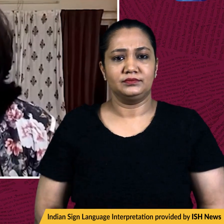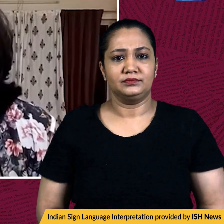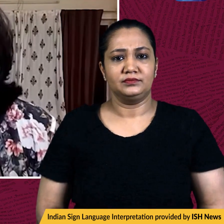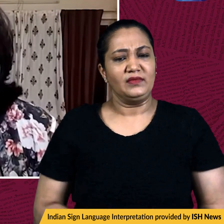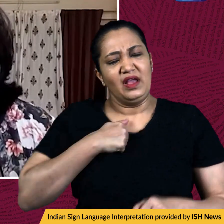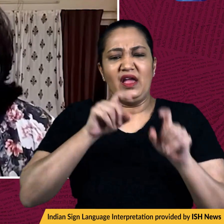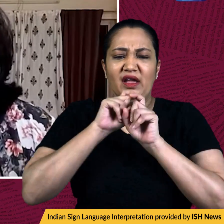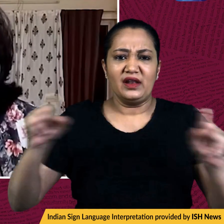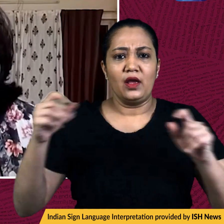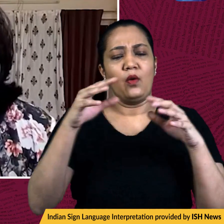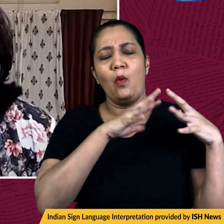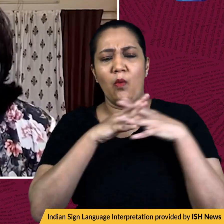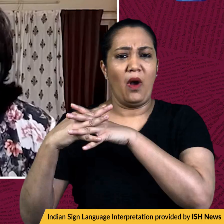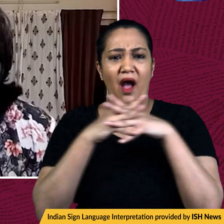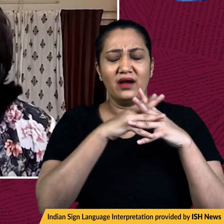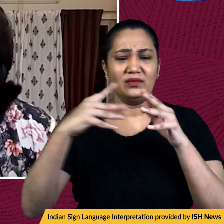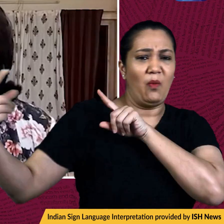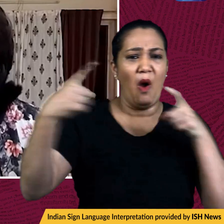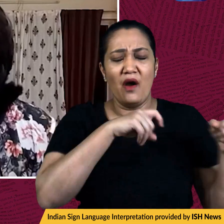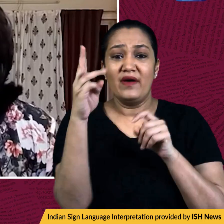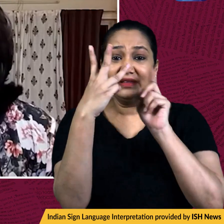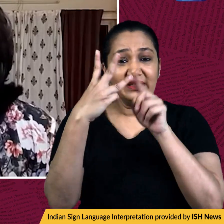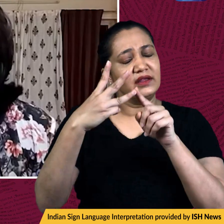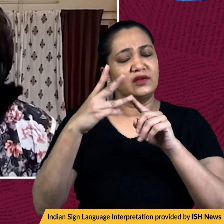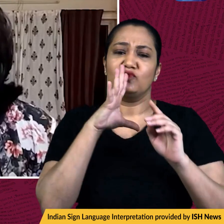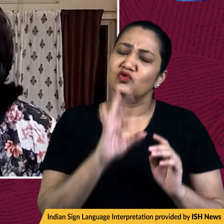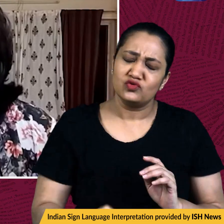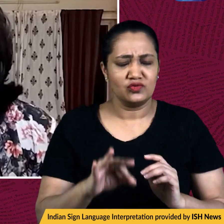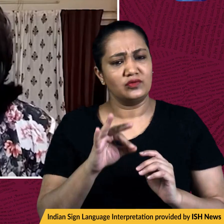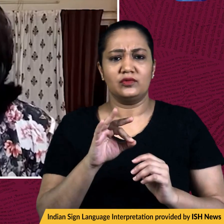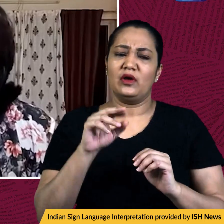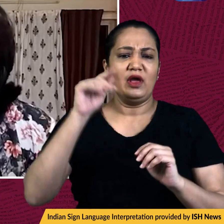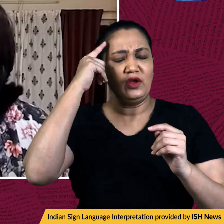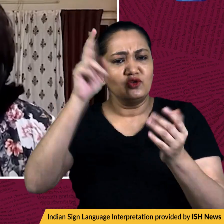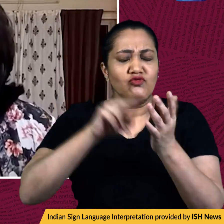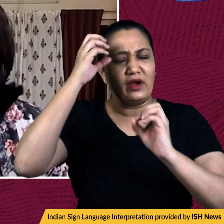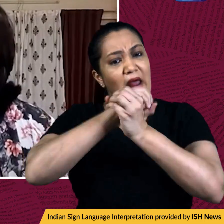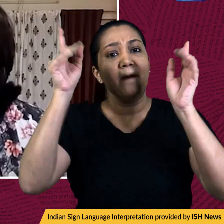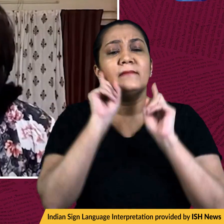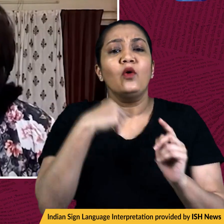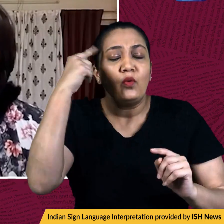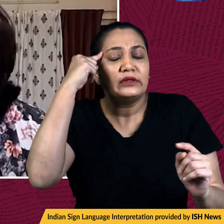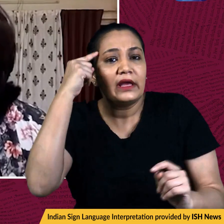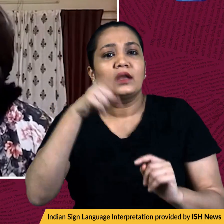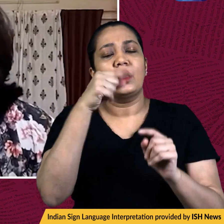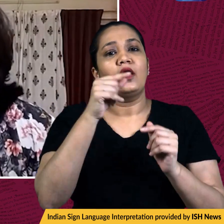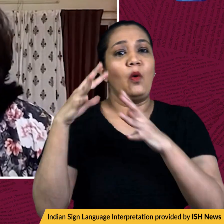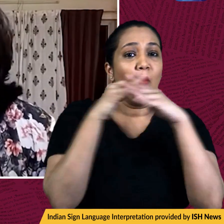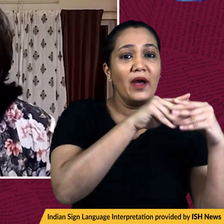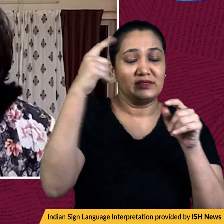clear that World War III can only be a nuclear war. I would like to point out that it's in the heads of Western politicians that the idea